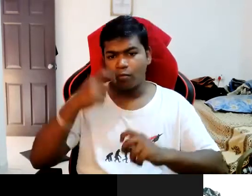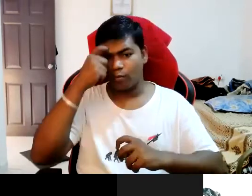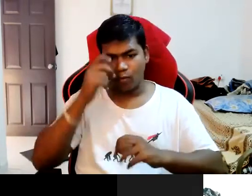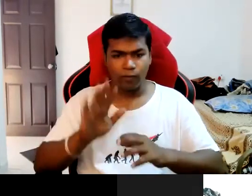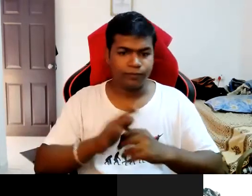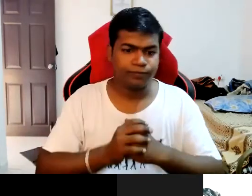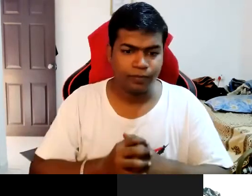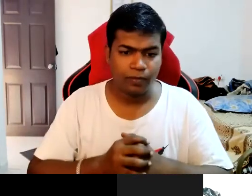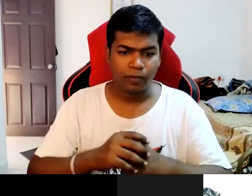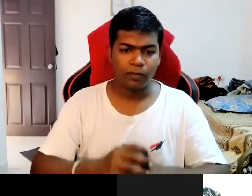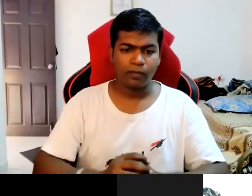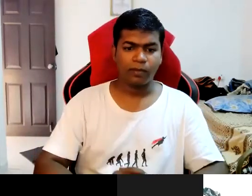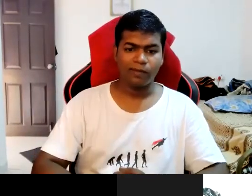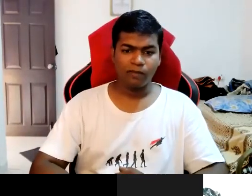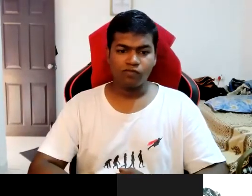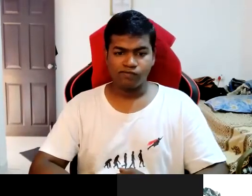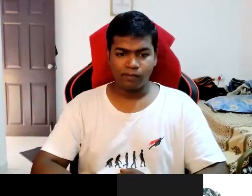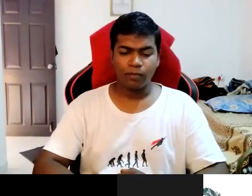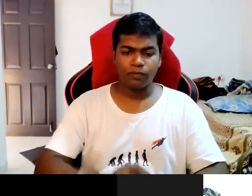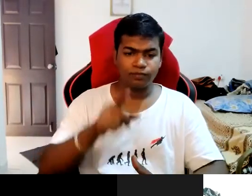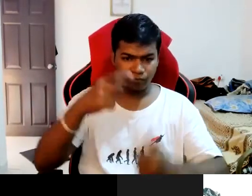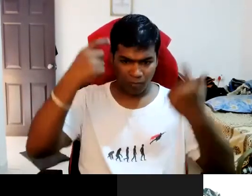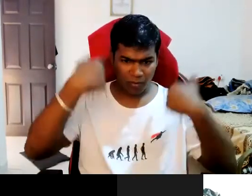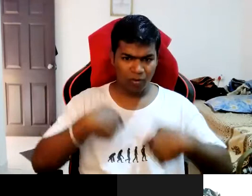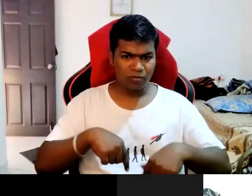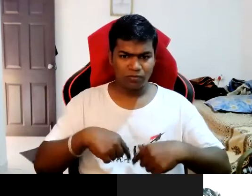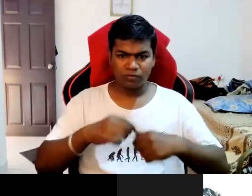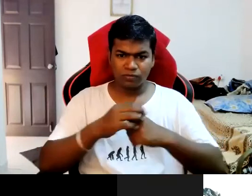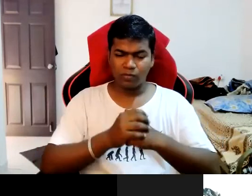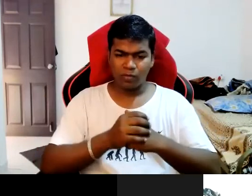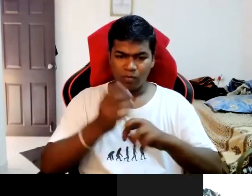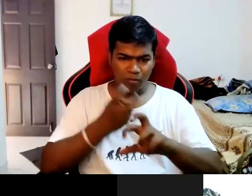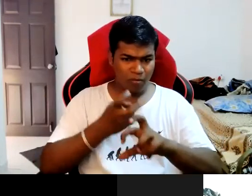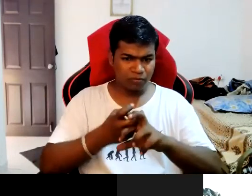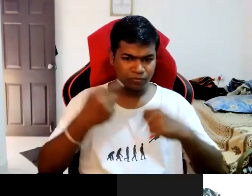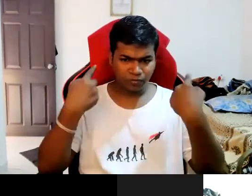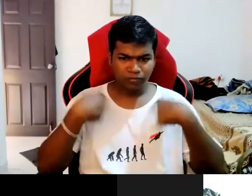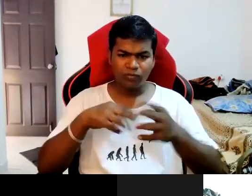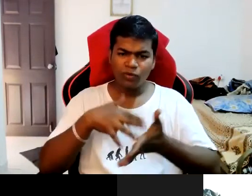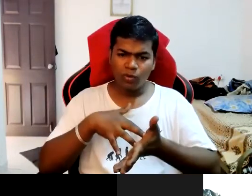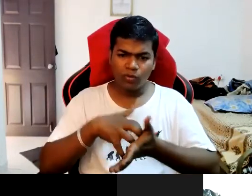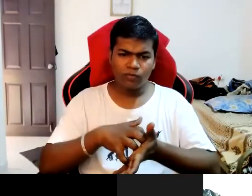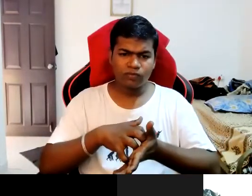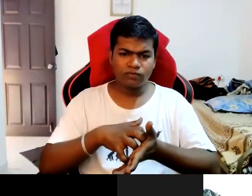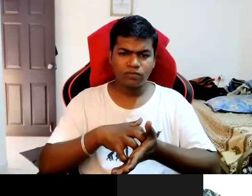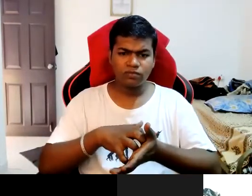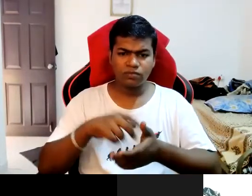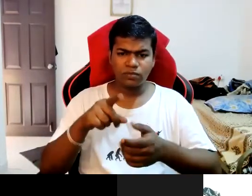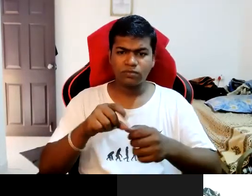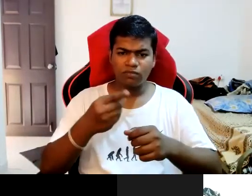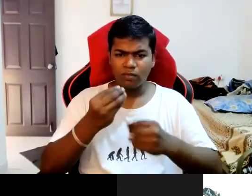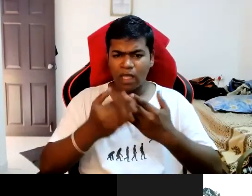brittle bones all my body bones had a very weak it will be easily break down